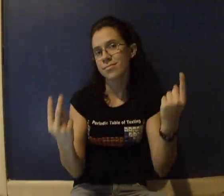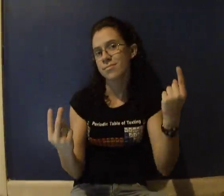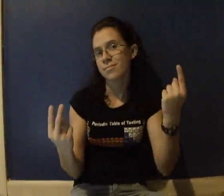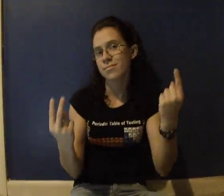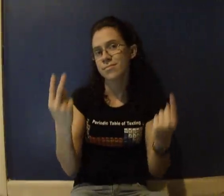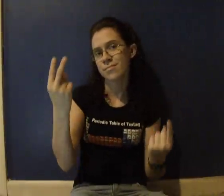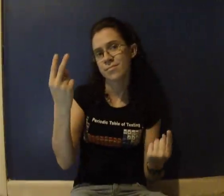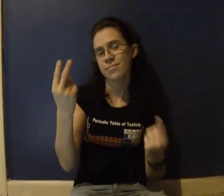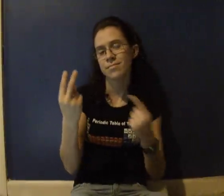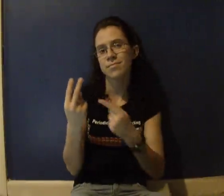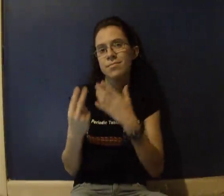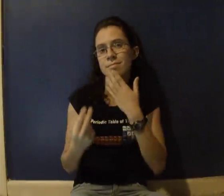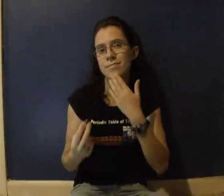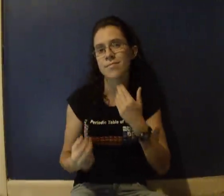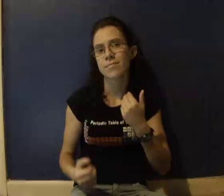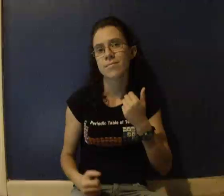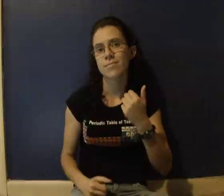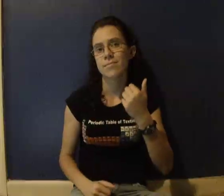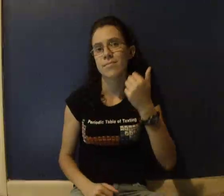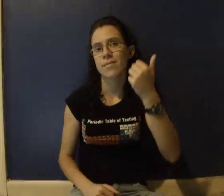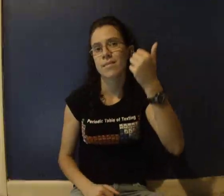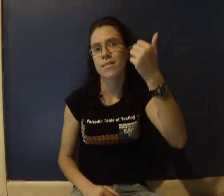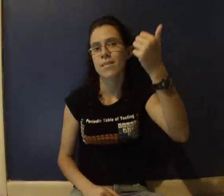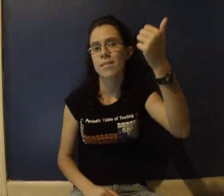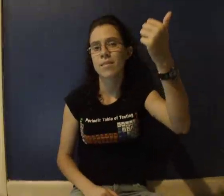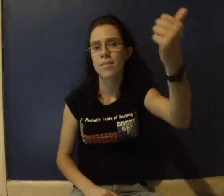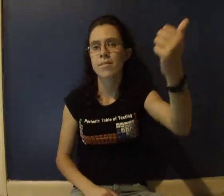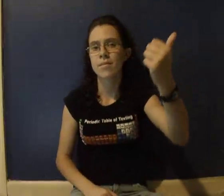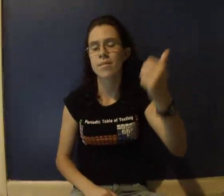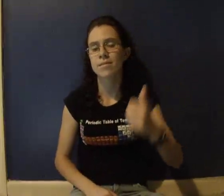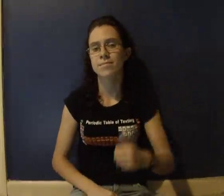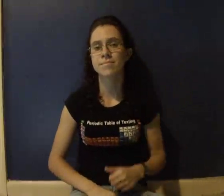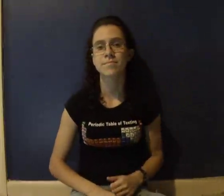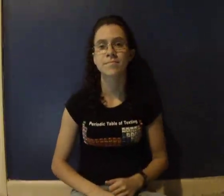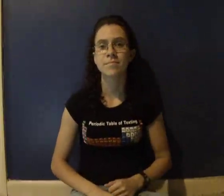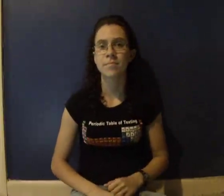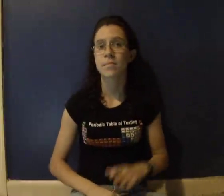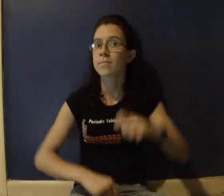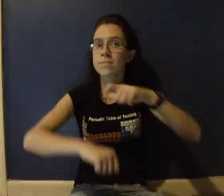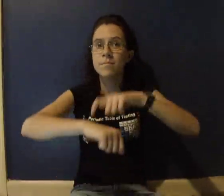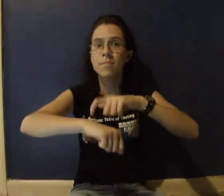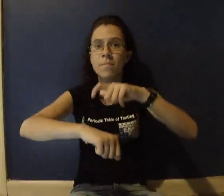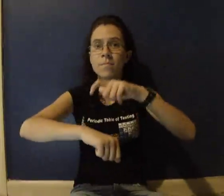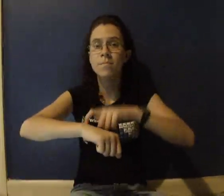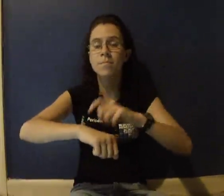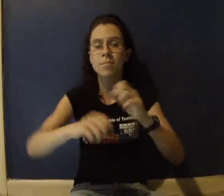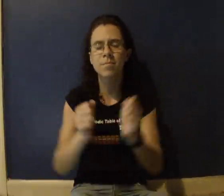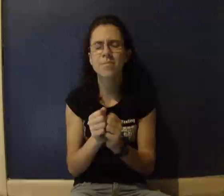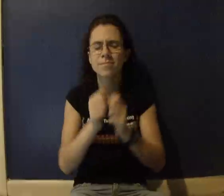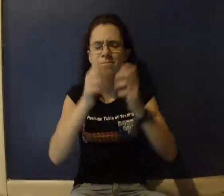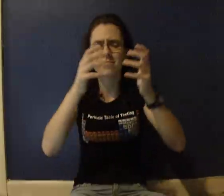It's better than one But there's so much